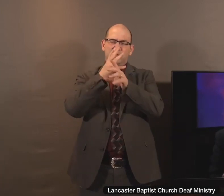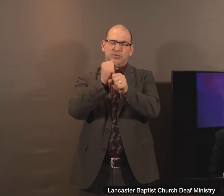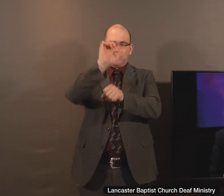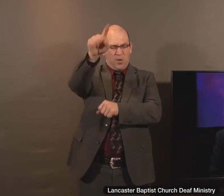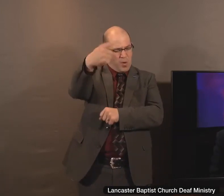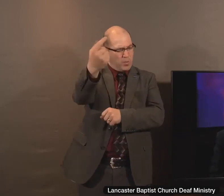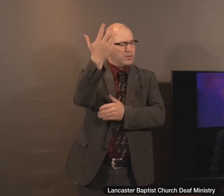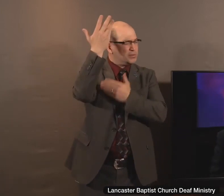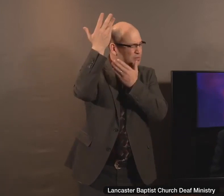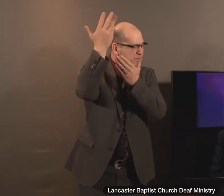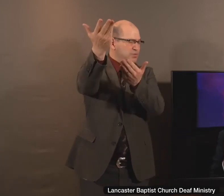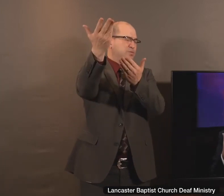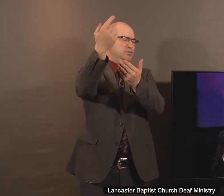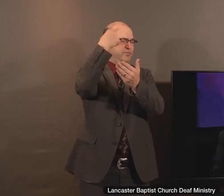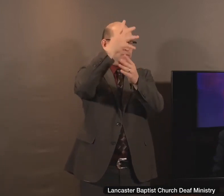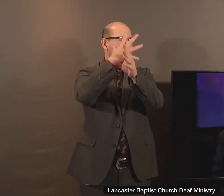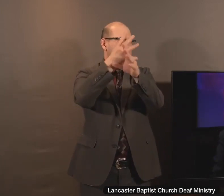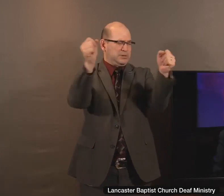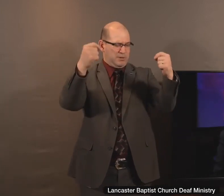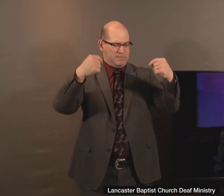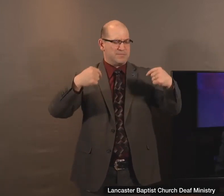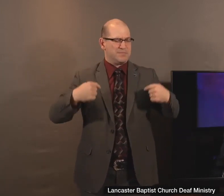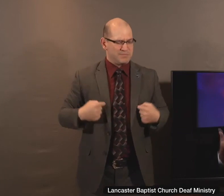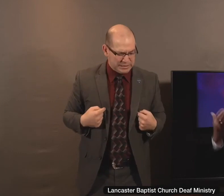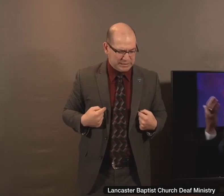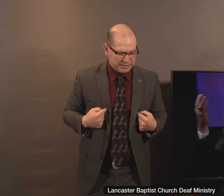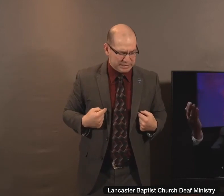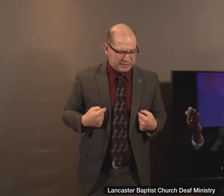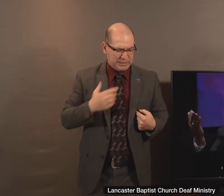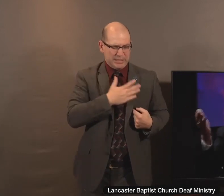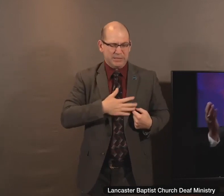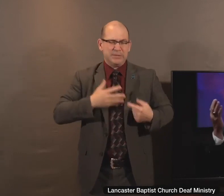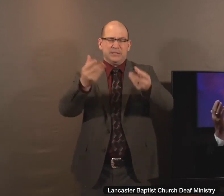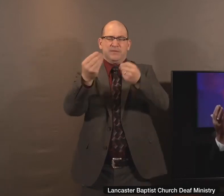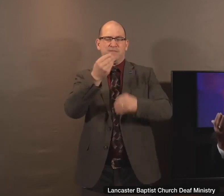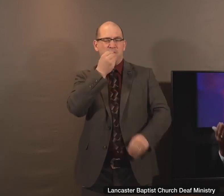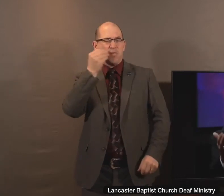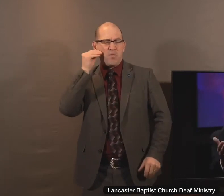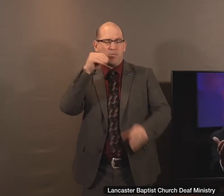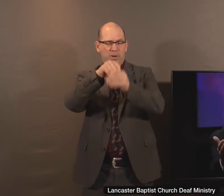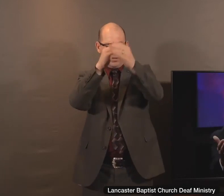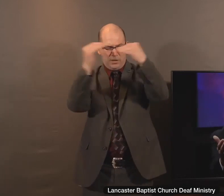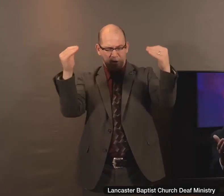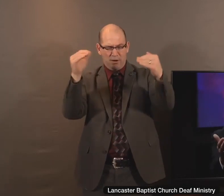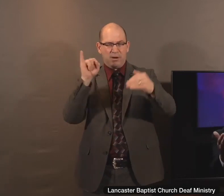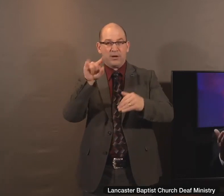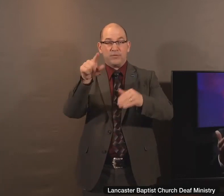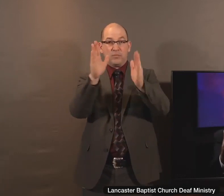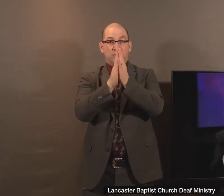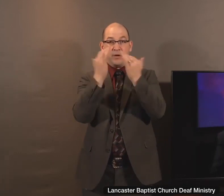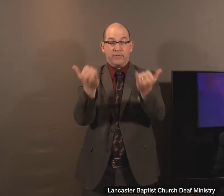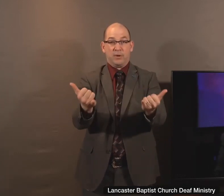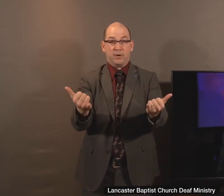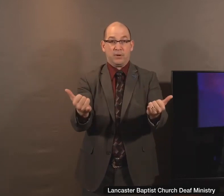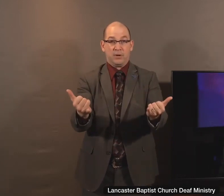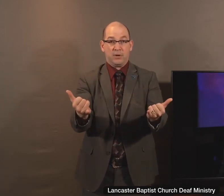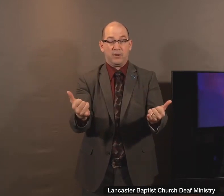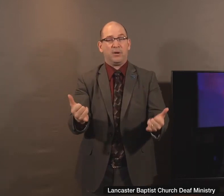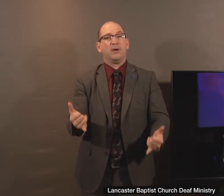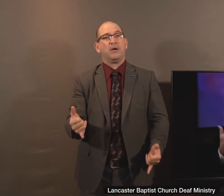you only to be my savior and to give me a home in heaven. If you pray that prayer, Christ will come into your heart as